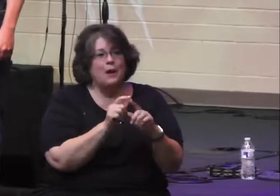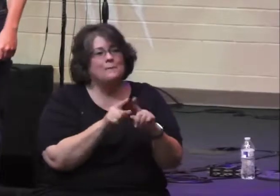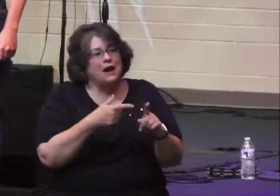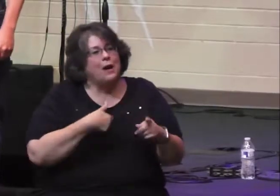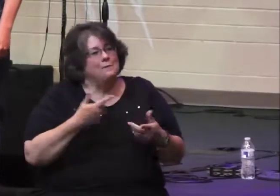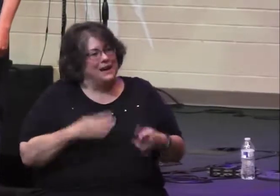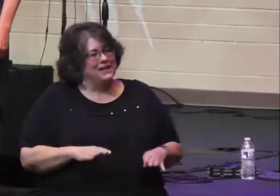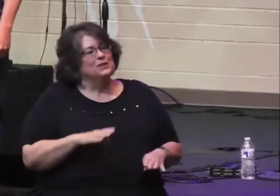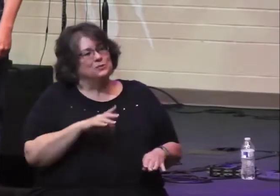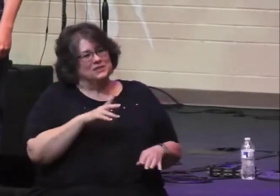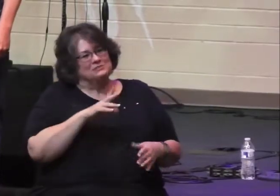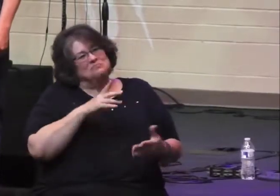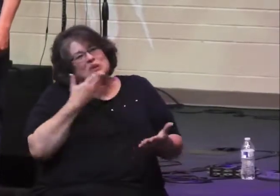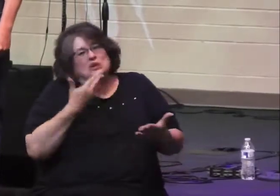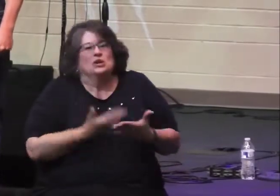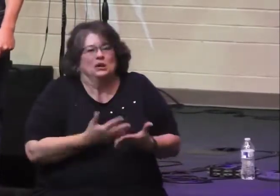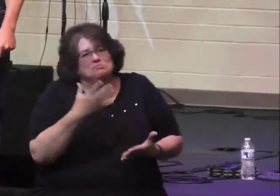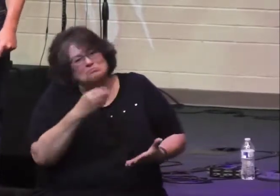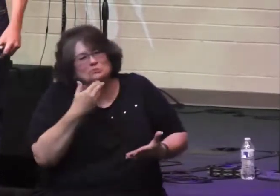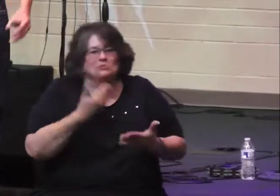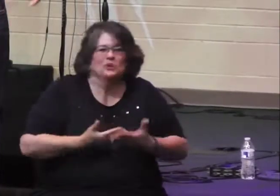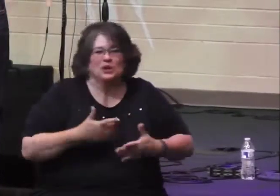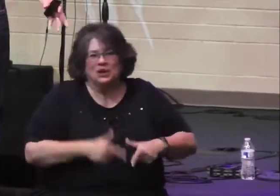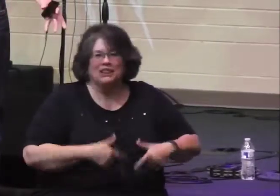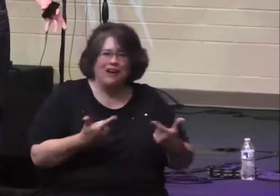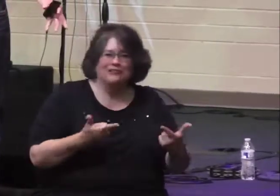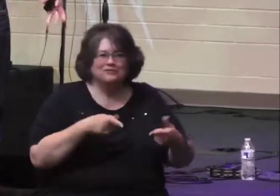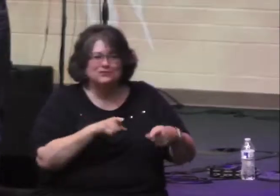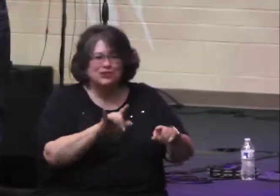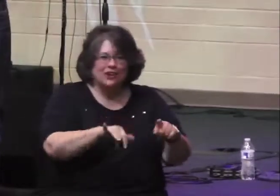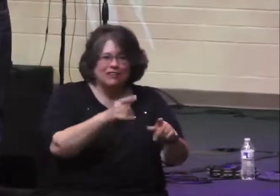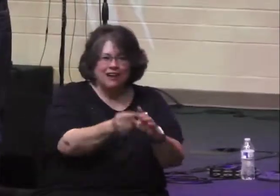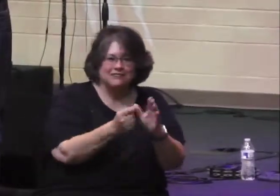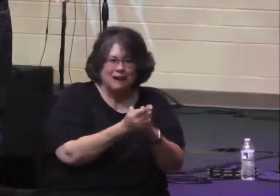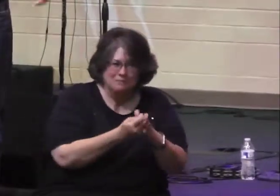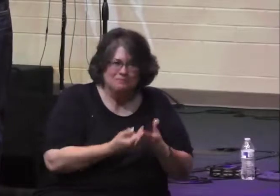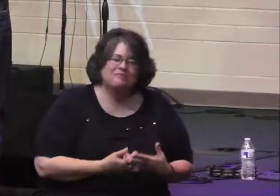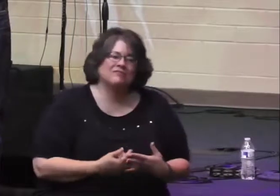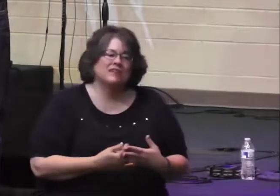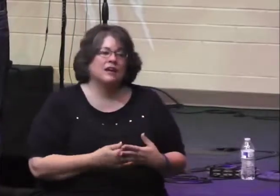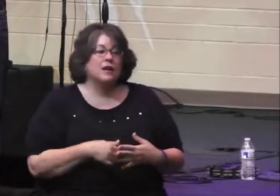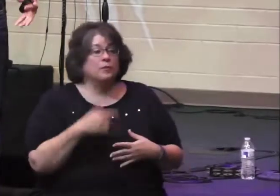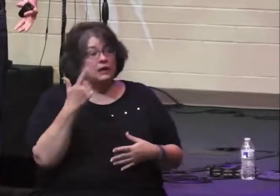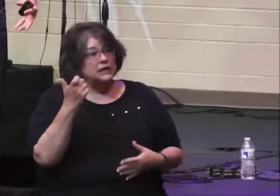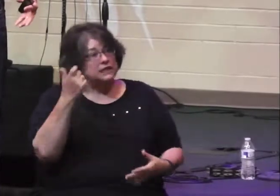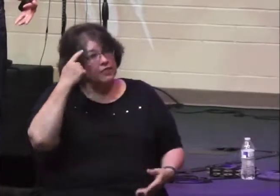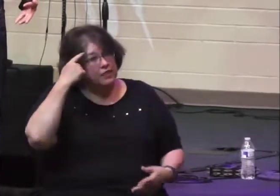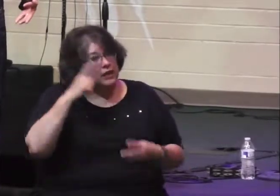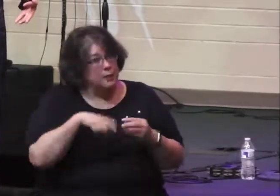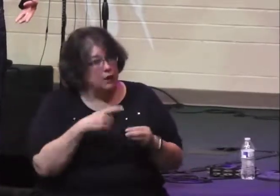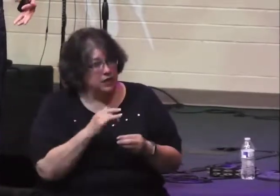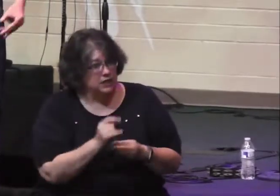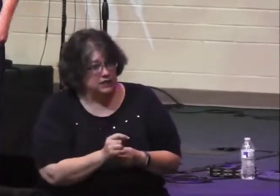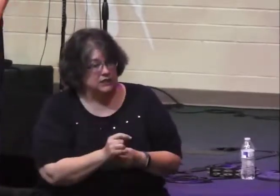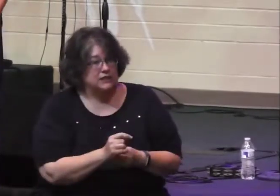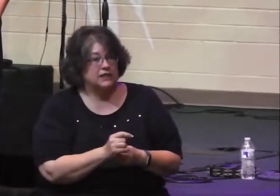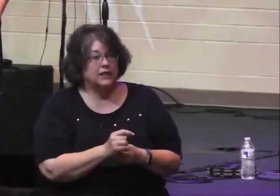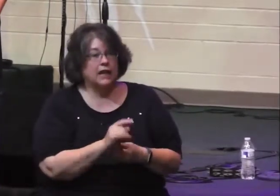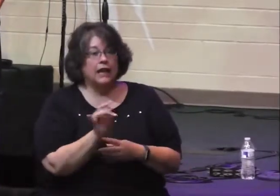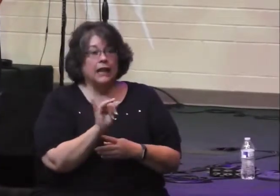was at any period in history. But I bet it was pretty good. Because think about it, just then, or just